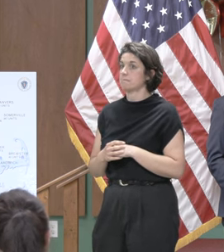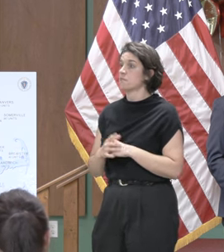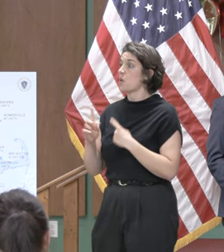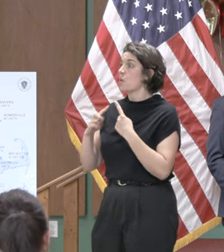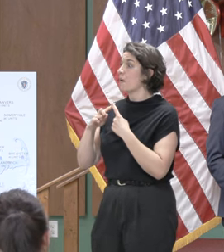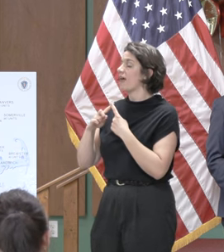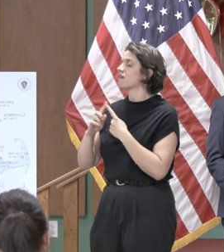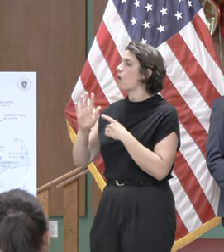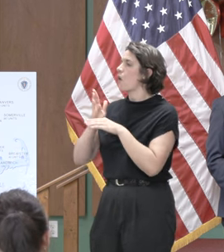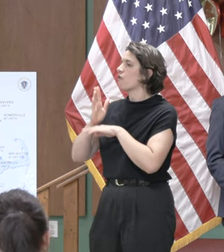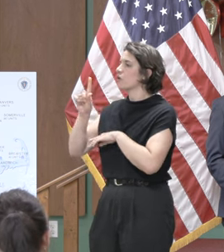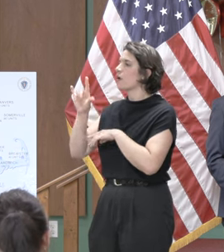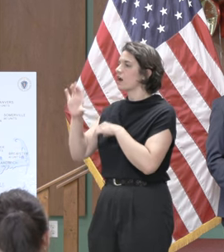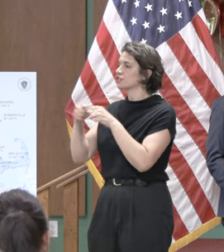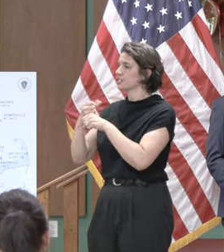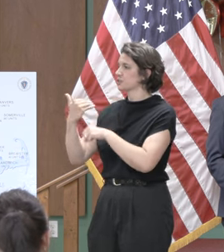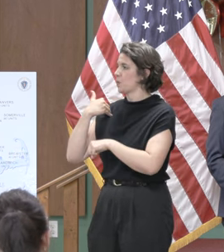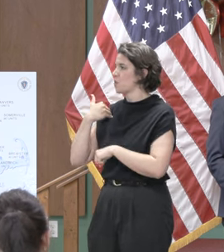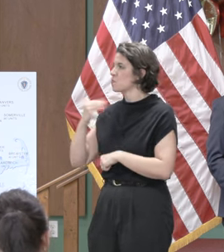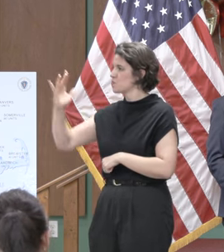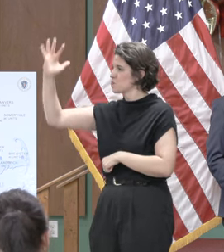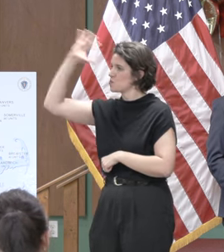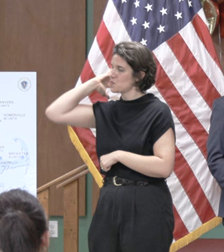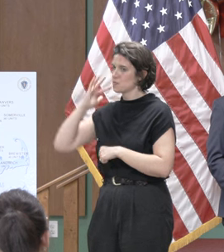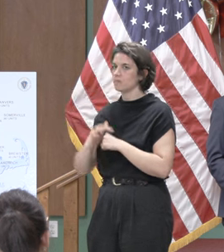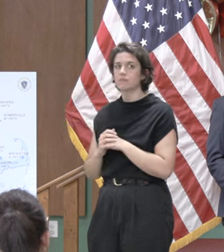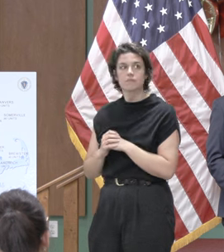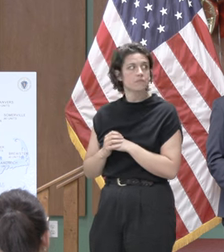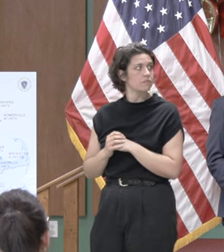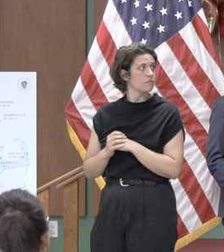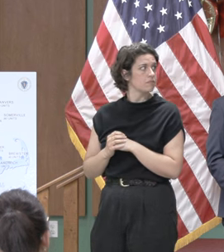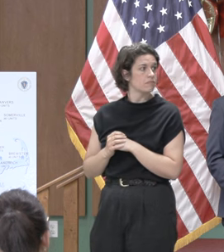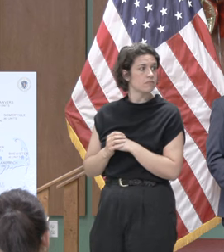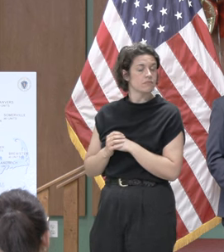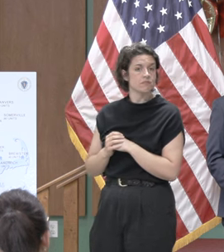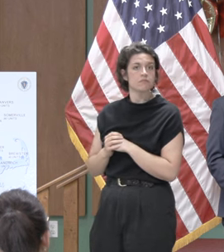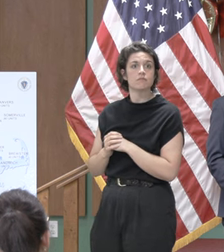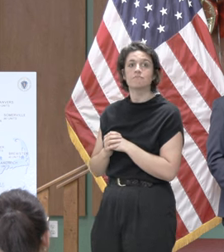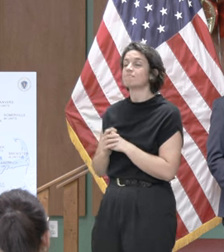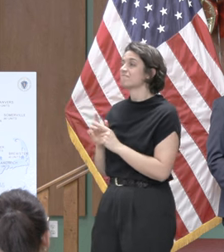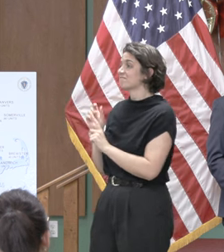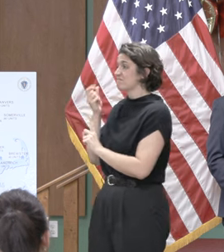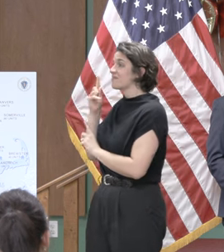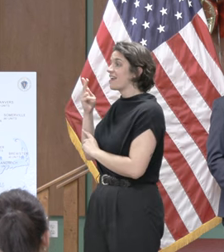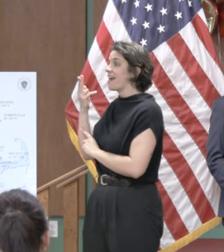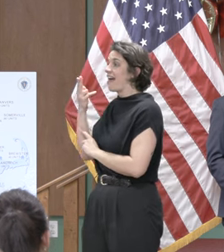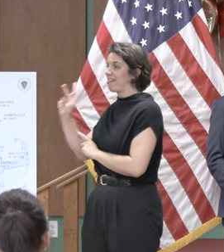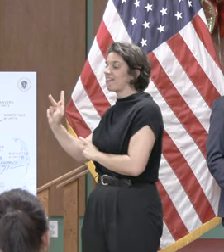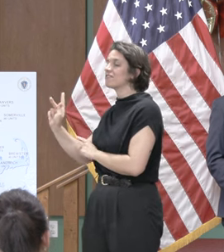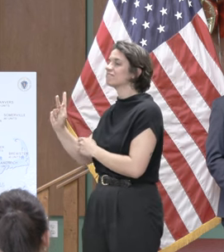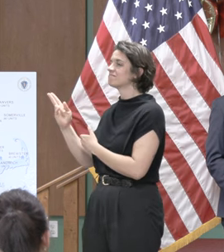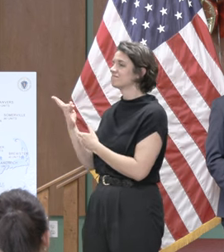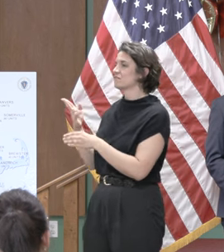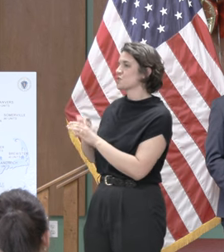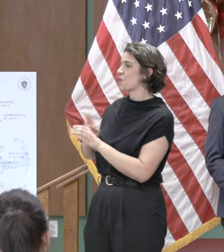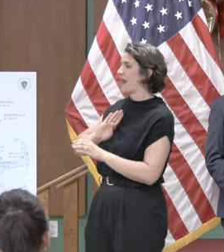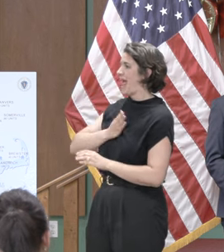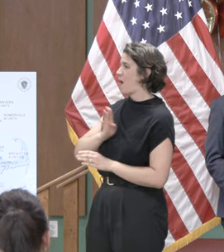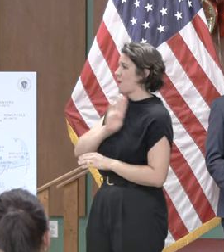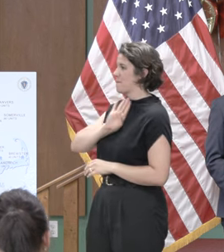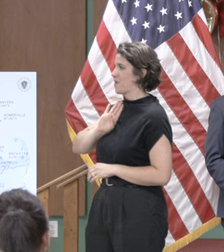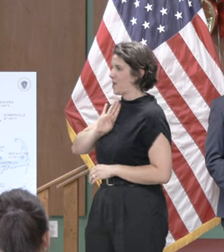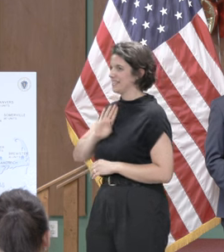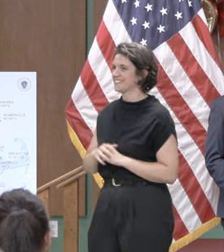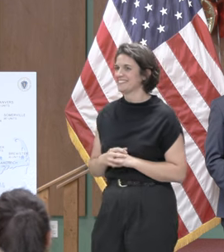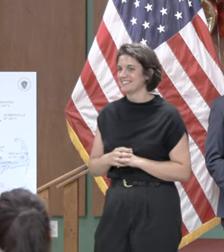i believe she oh and by the way she served on our board i was not on the board at the